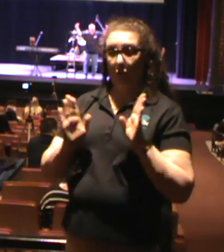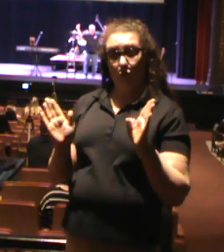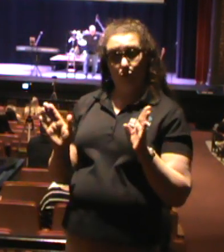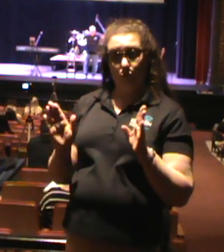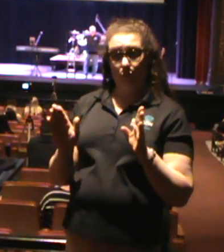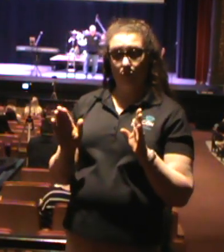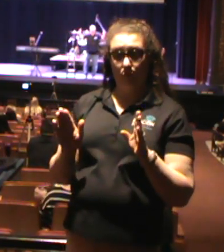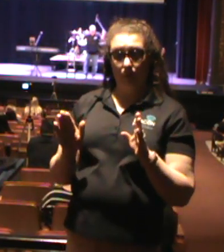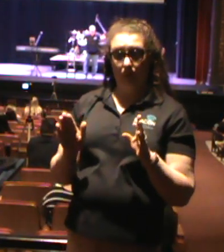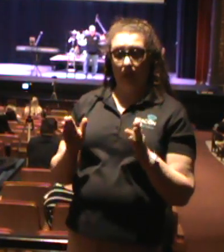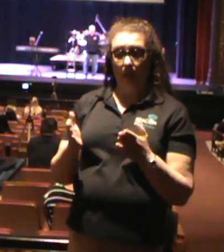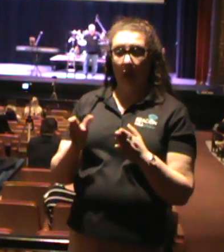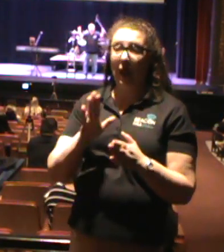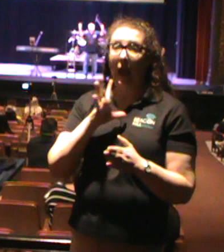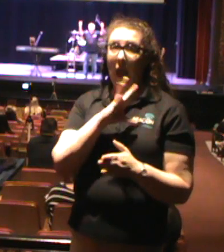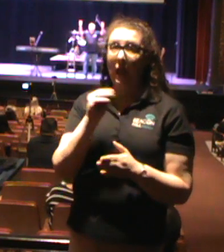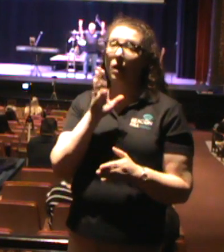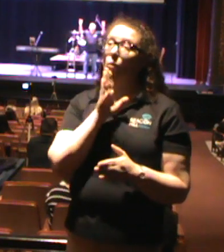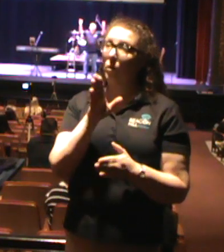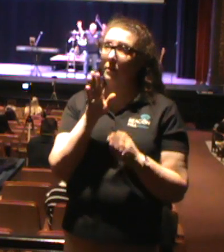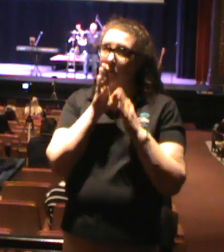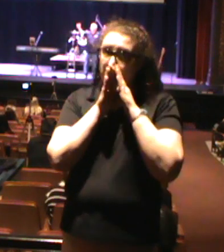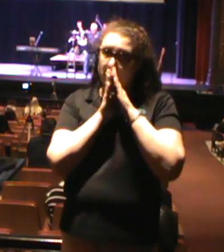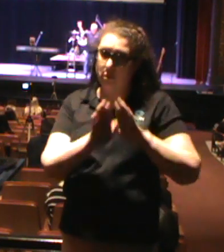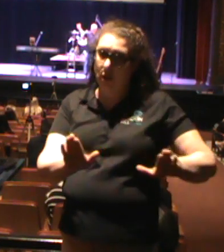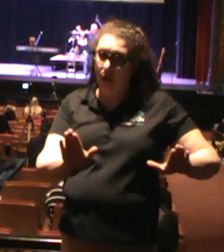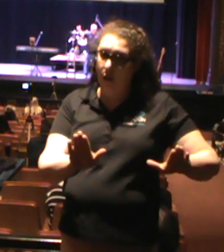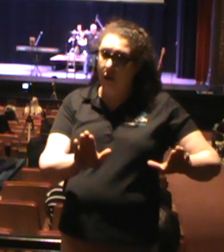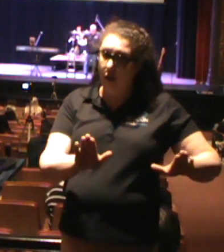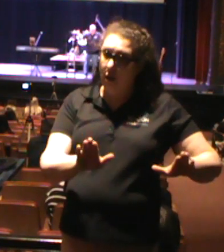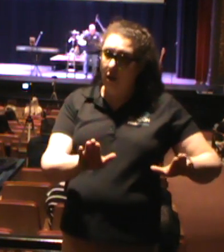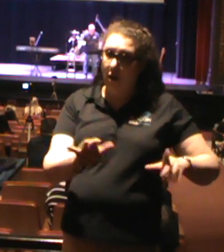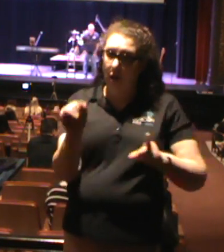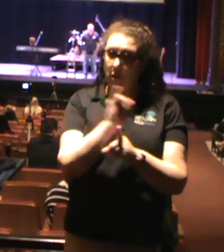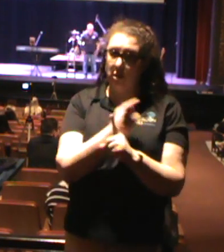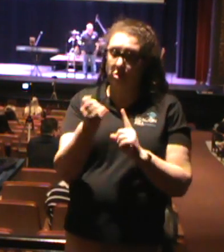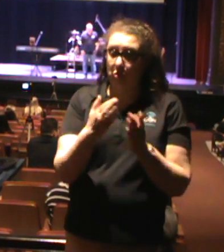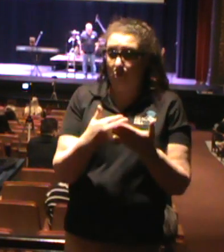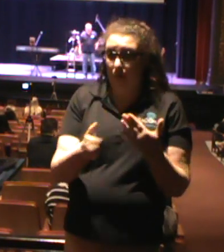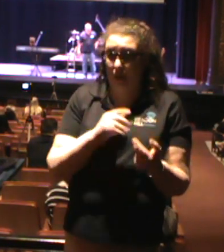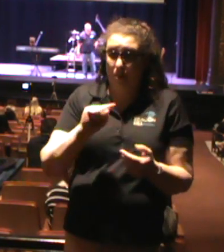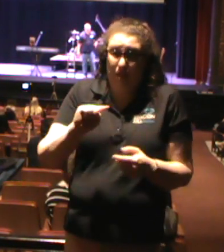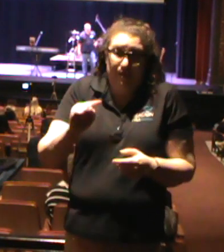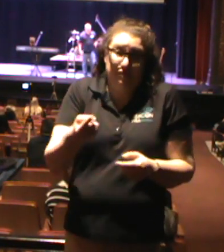and stayed silent on issues that might offend someone in the church.